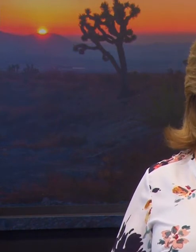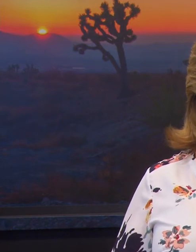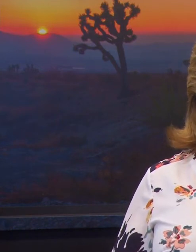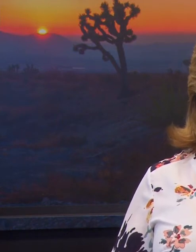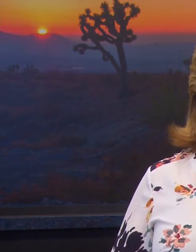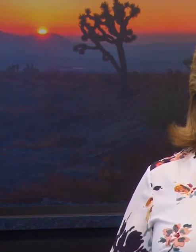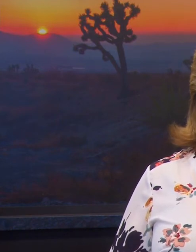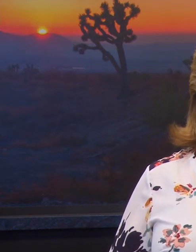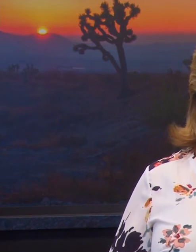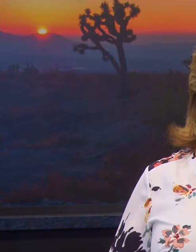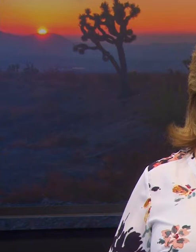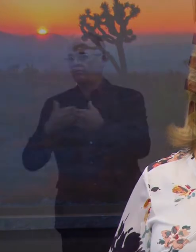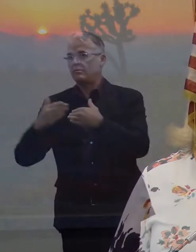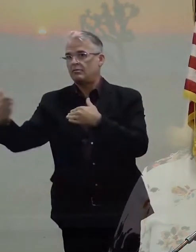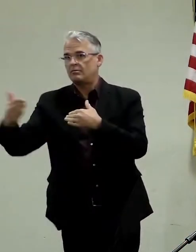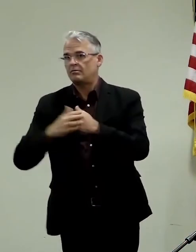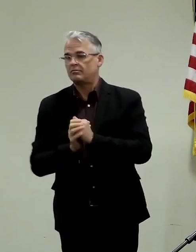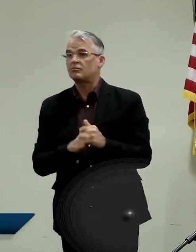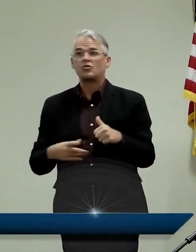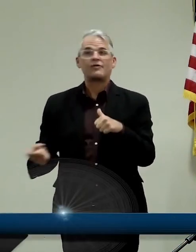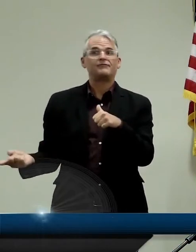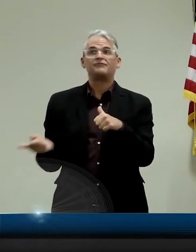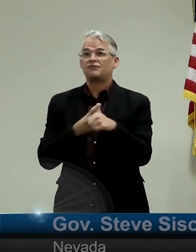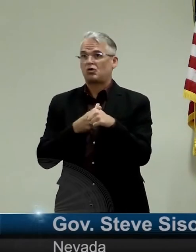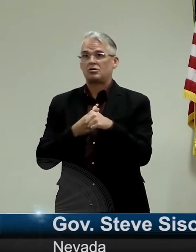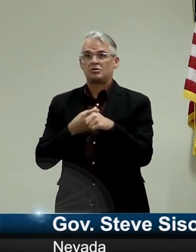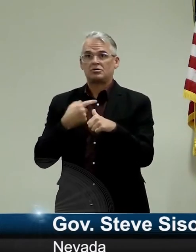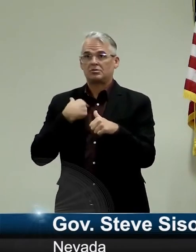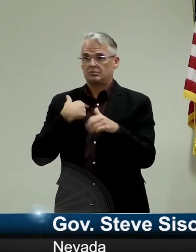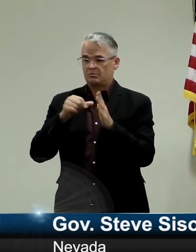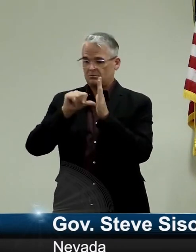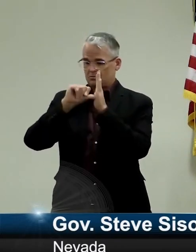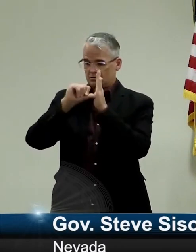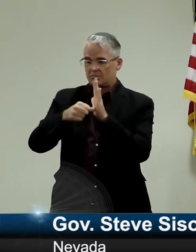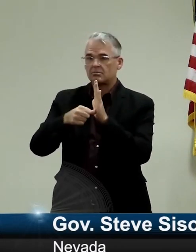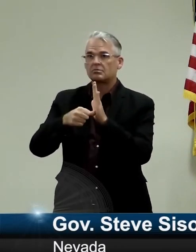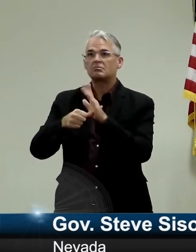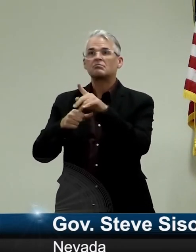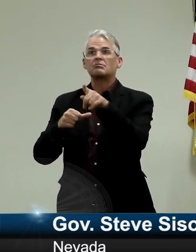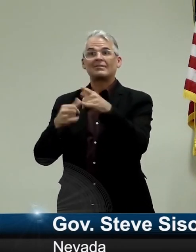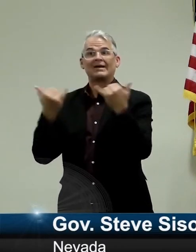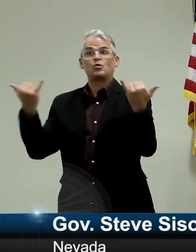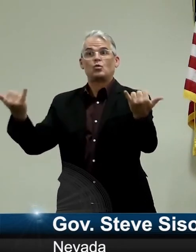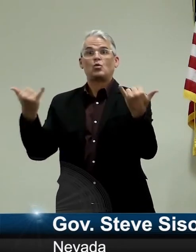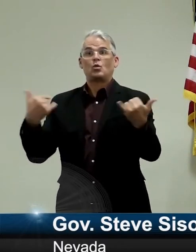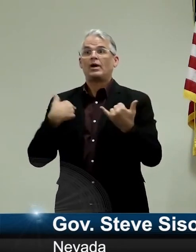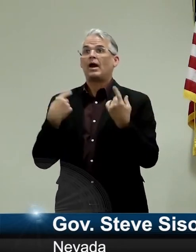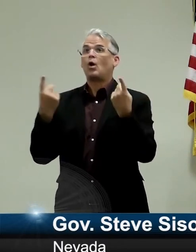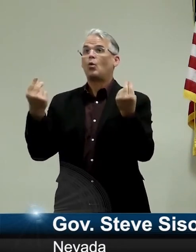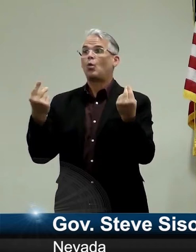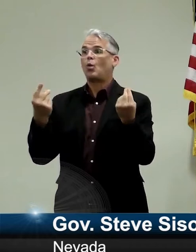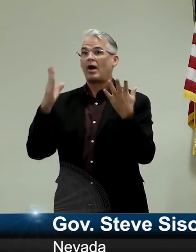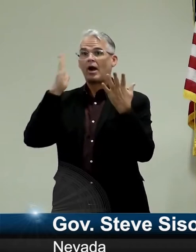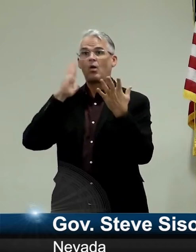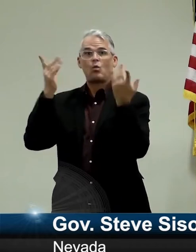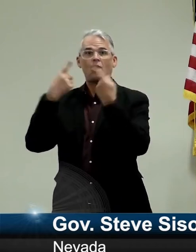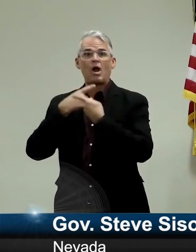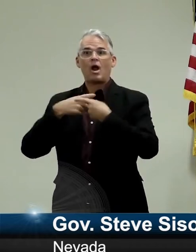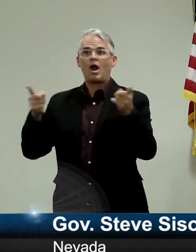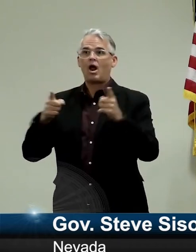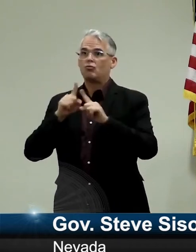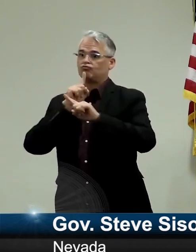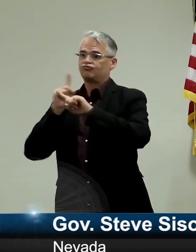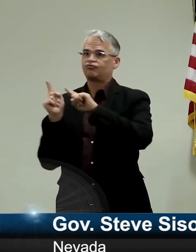-19 vaccine. I am not here to announce capacity limits or closures or anything like that.